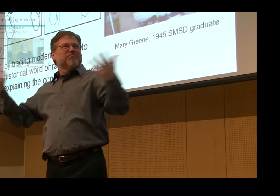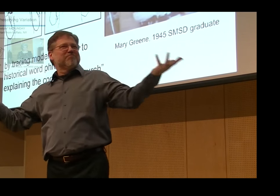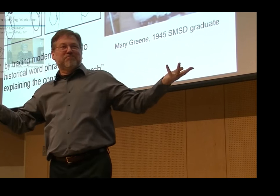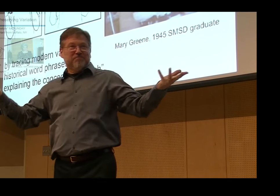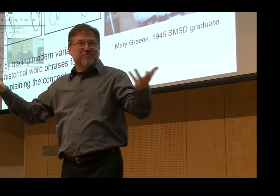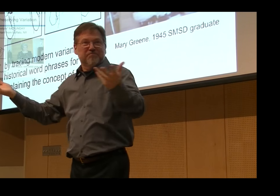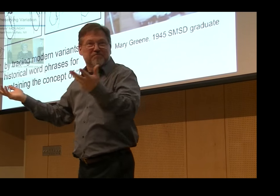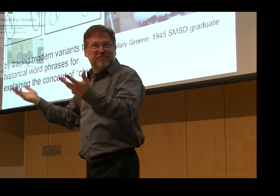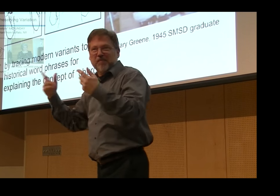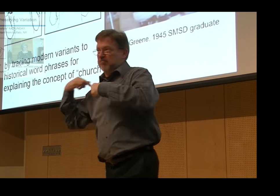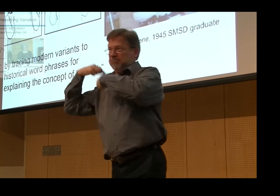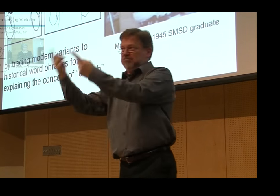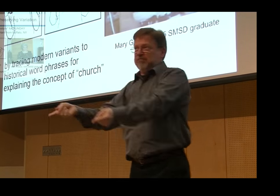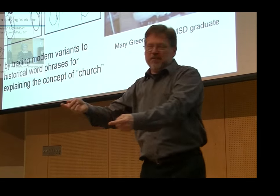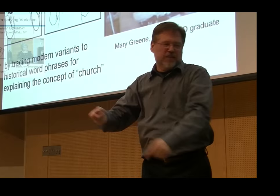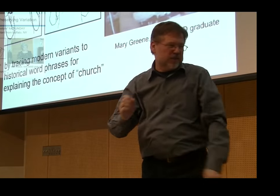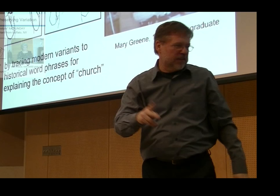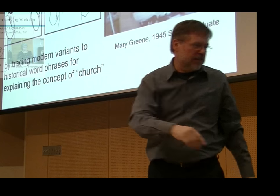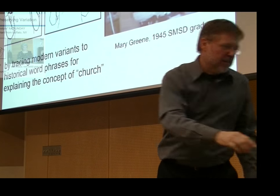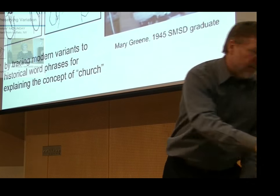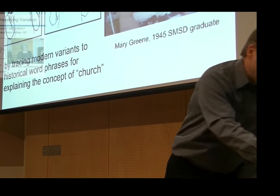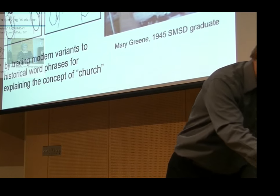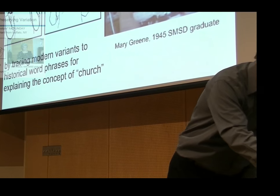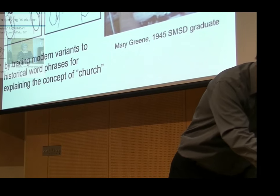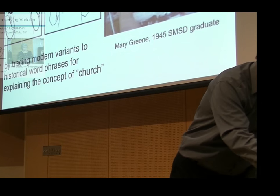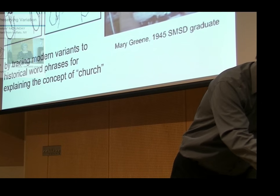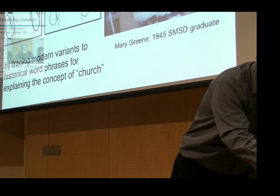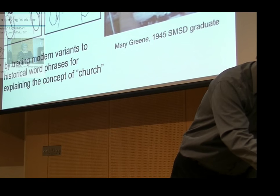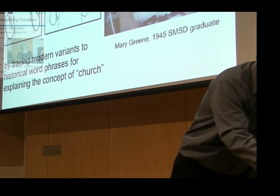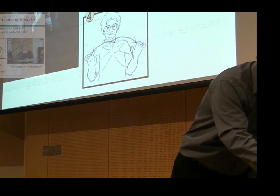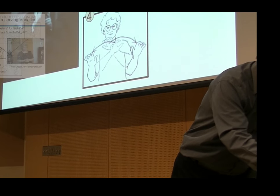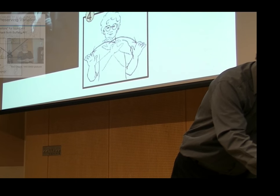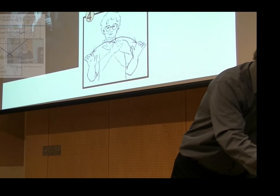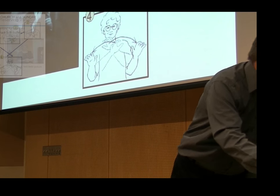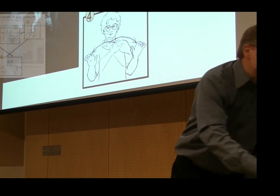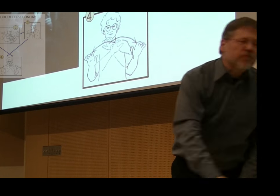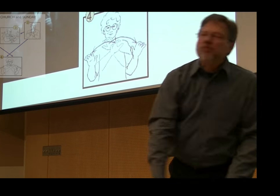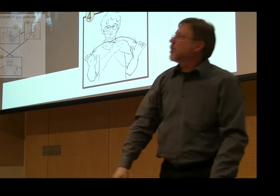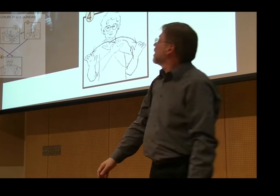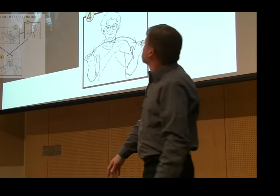about praying and raising your hands and bowing. And I thought, well, that may be an account for Sunday.